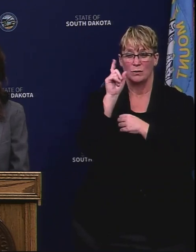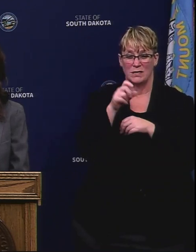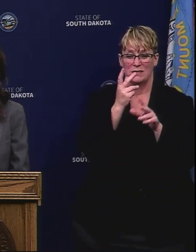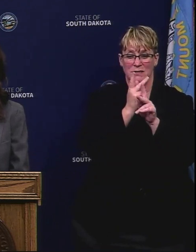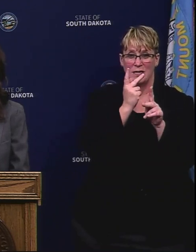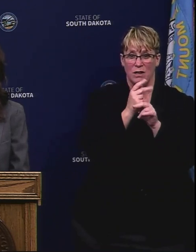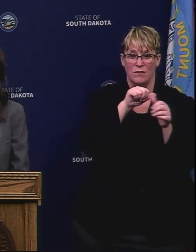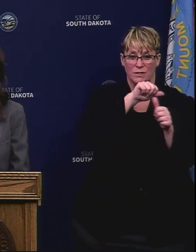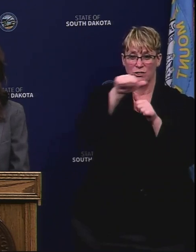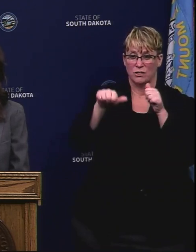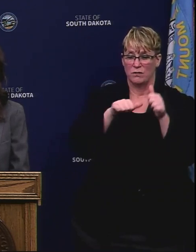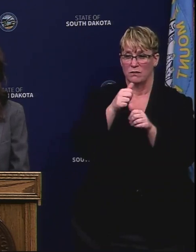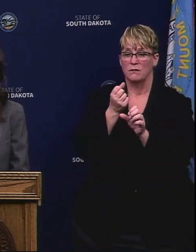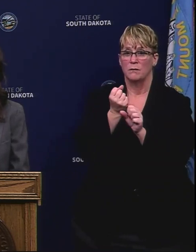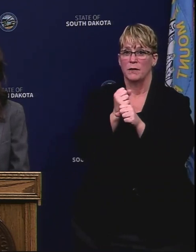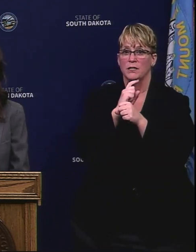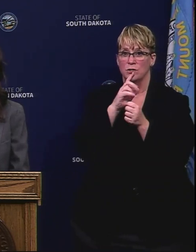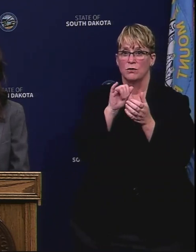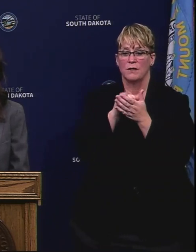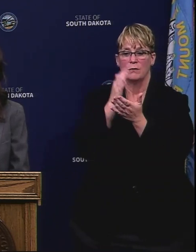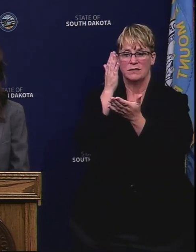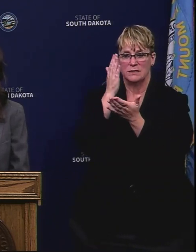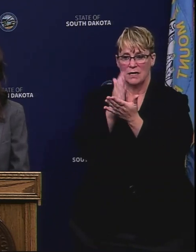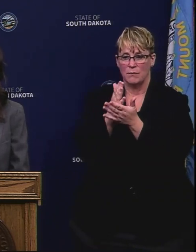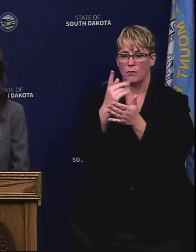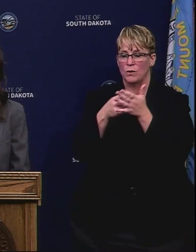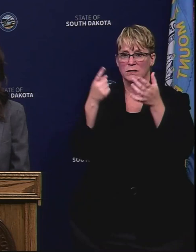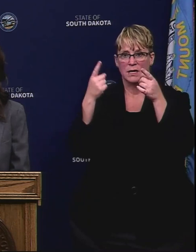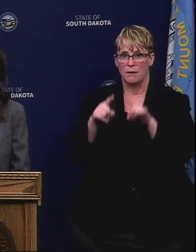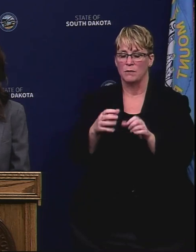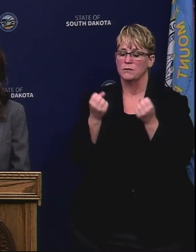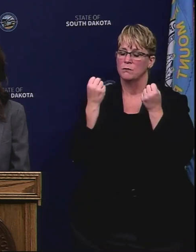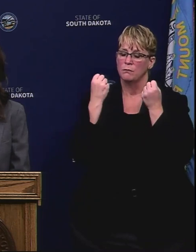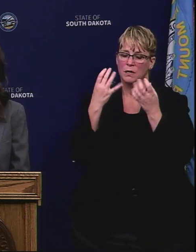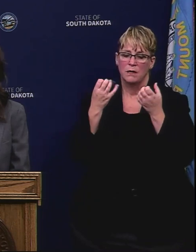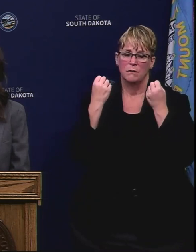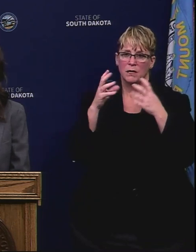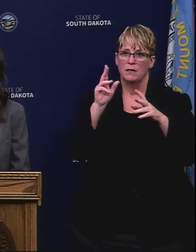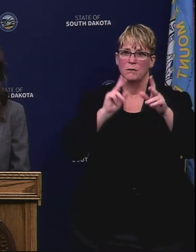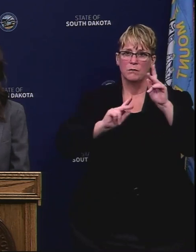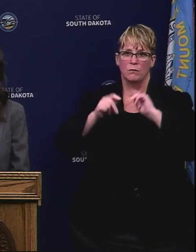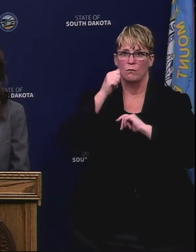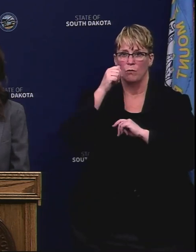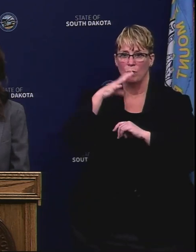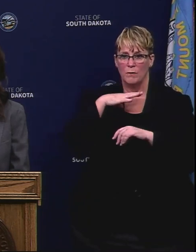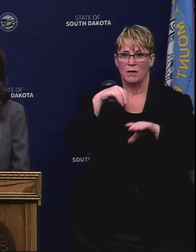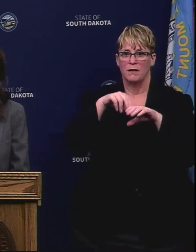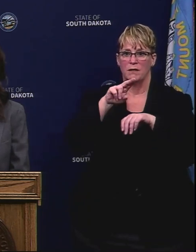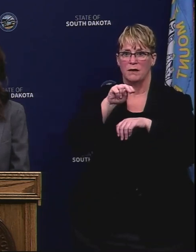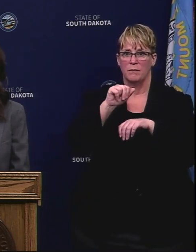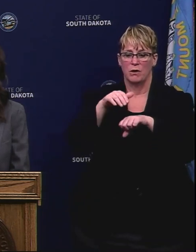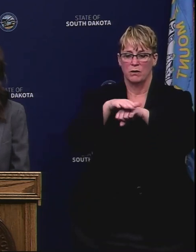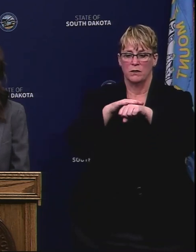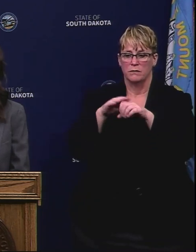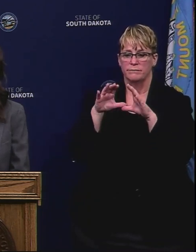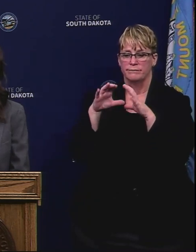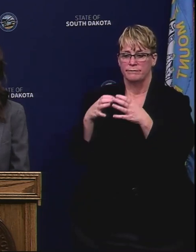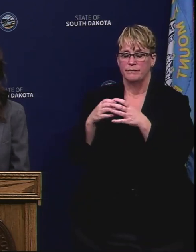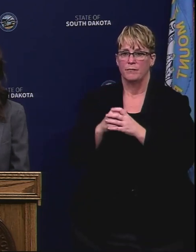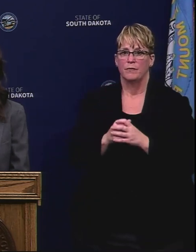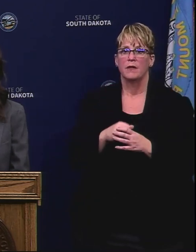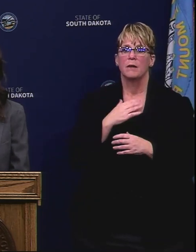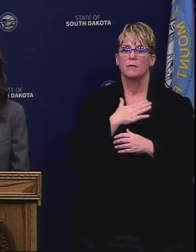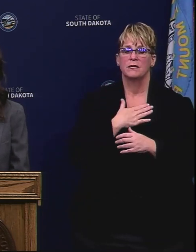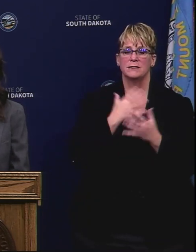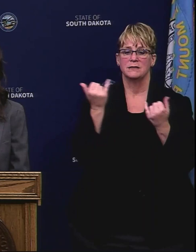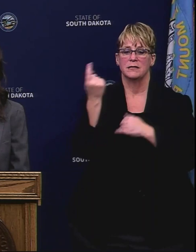care of each other and make sure that we stop what is happening with so many of our folks that are in our tribal nations. Please take a